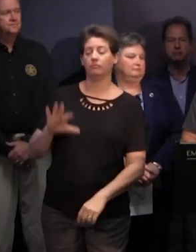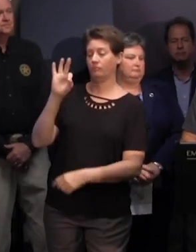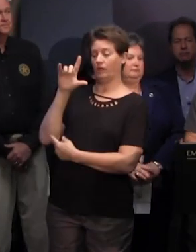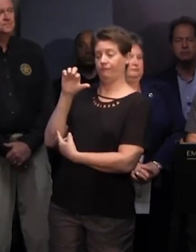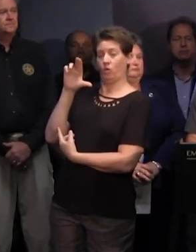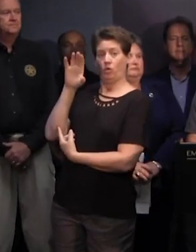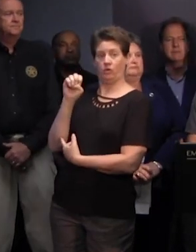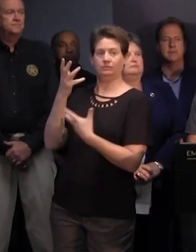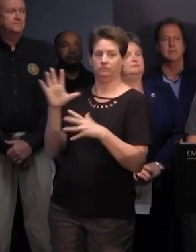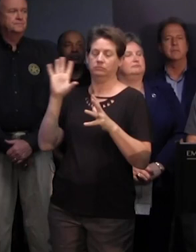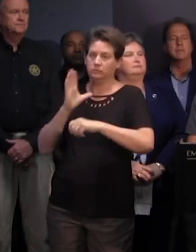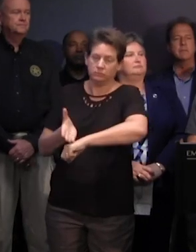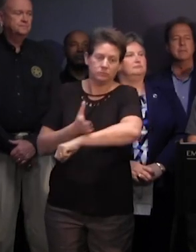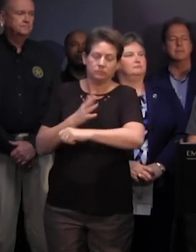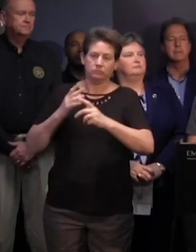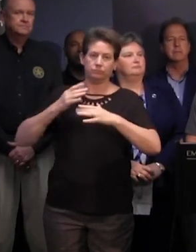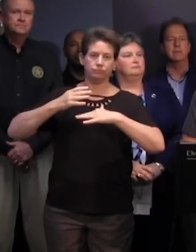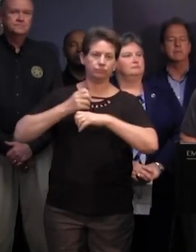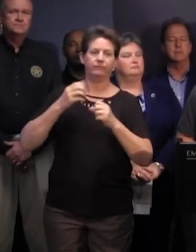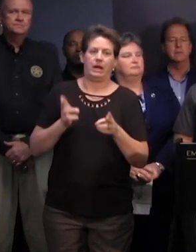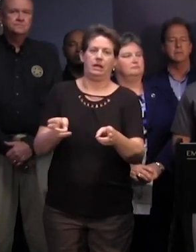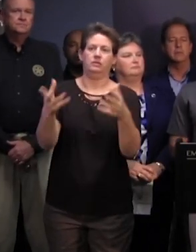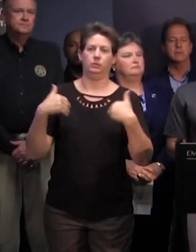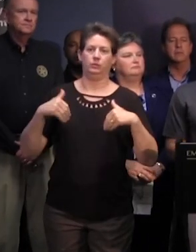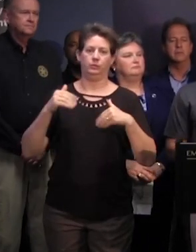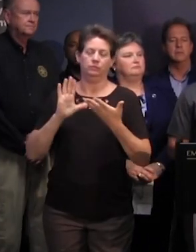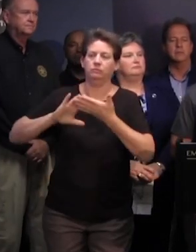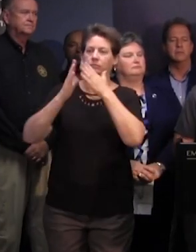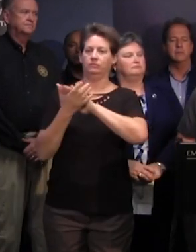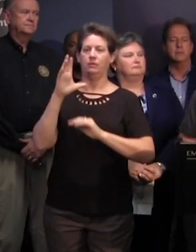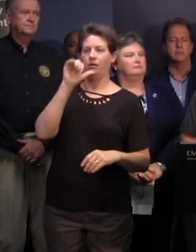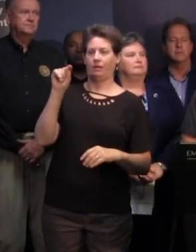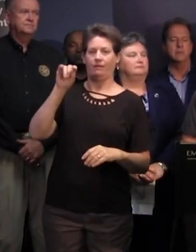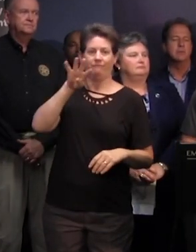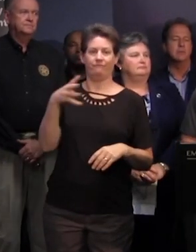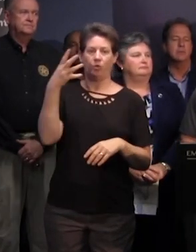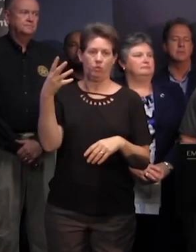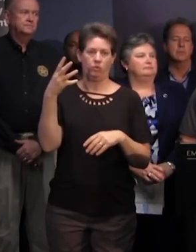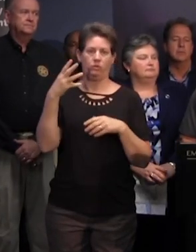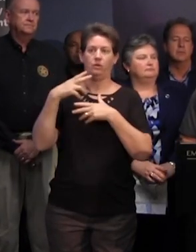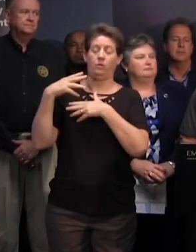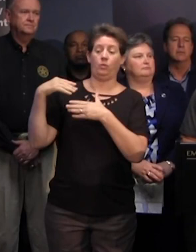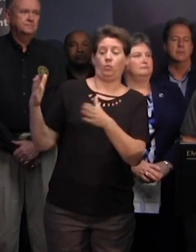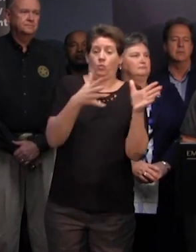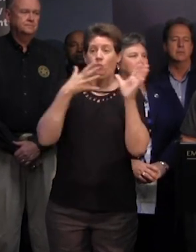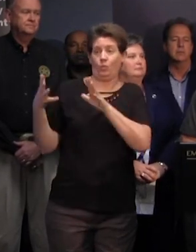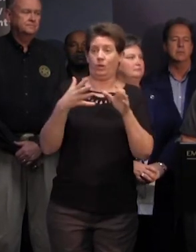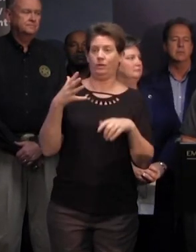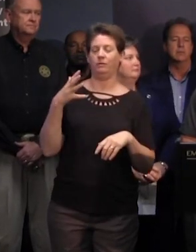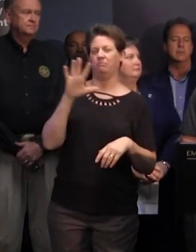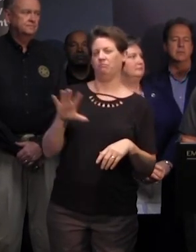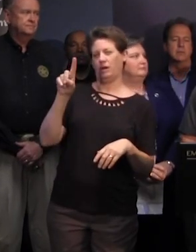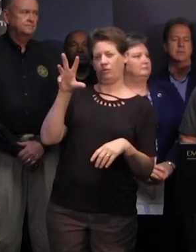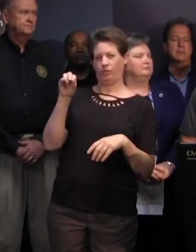begun undergone rapid intensification and was upgraded to a category 4 hurricane with wind speeds of 130 miles per hour around midday